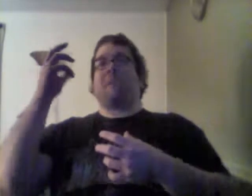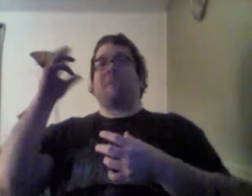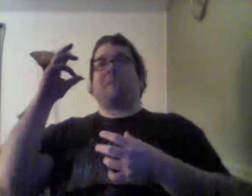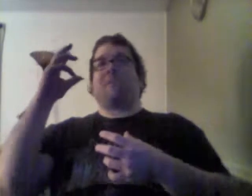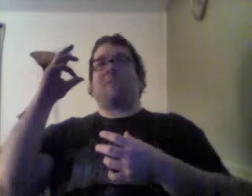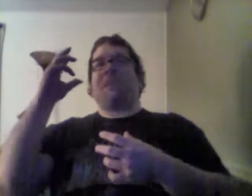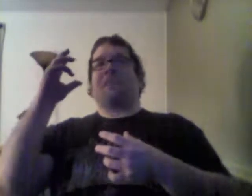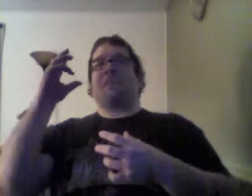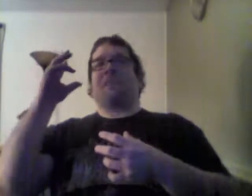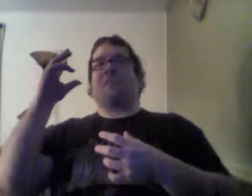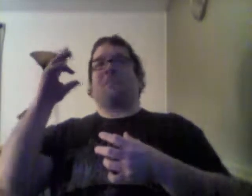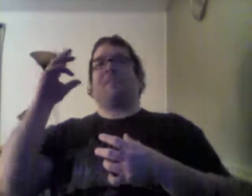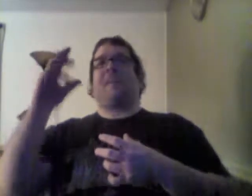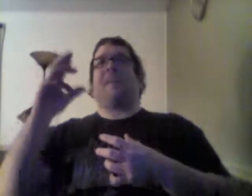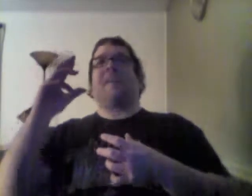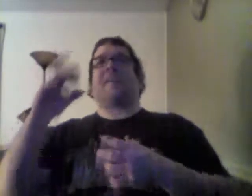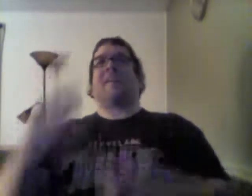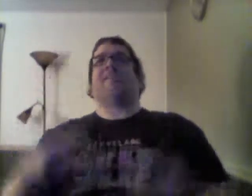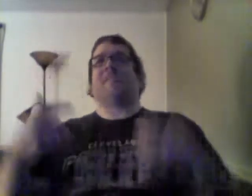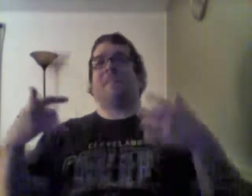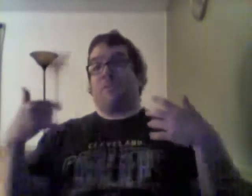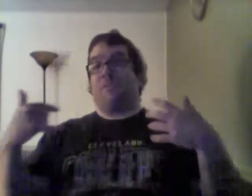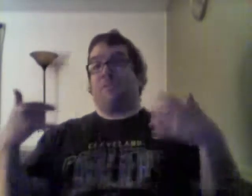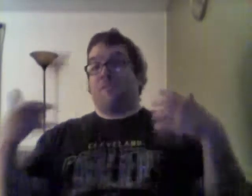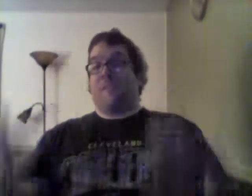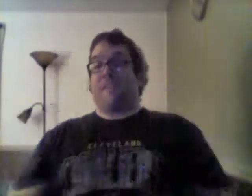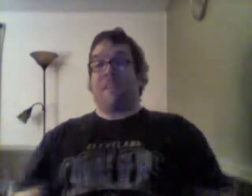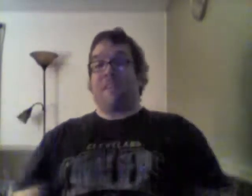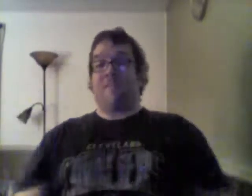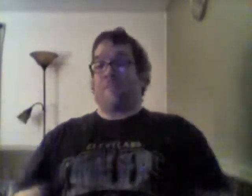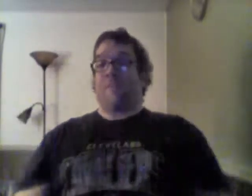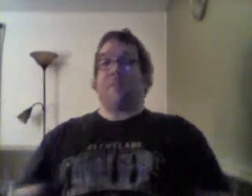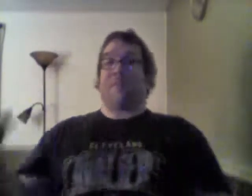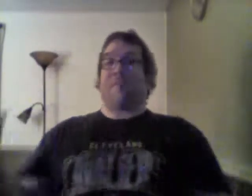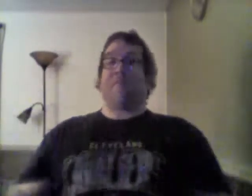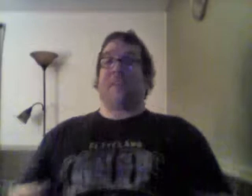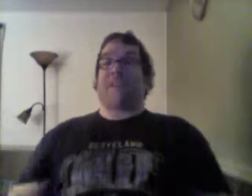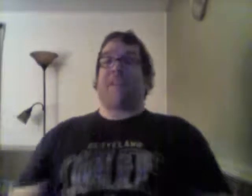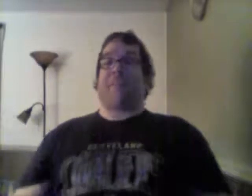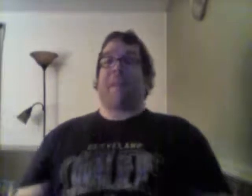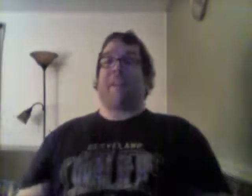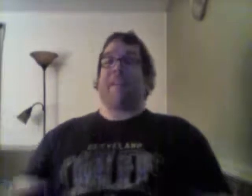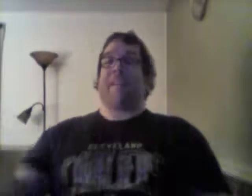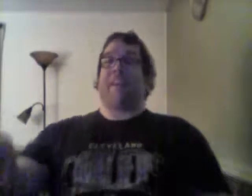the story is this girl lying in a coffin. And, of course, you're fucking claustrophobic. You're going to be fucking having a panic attack.